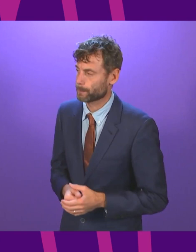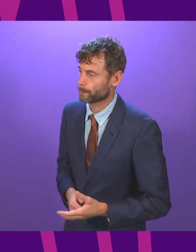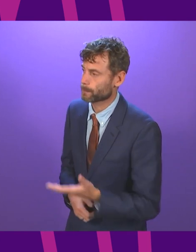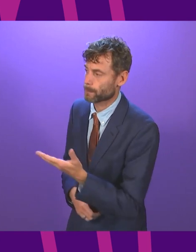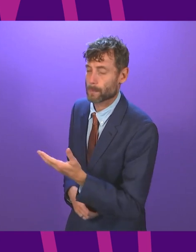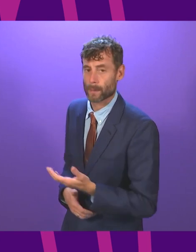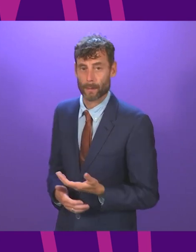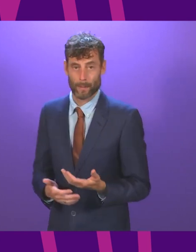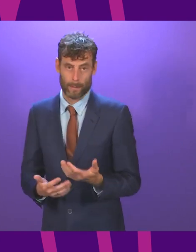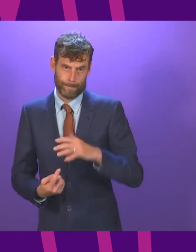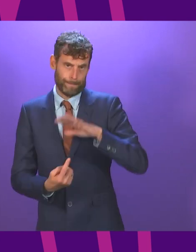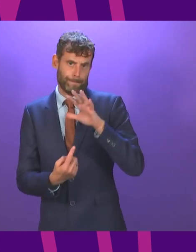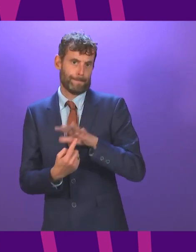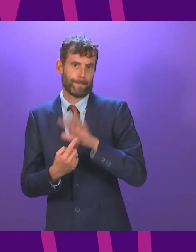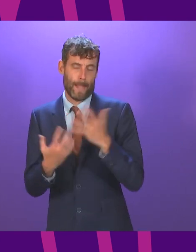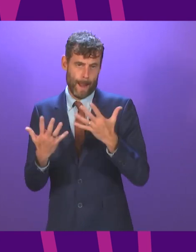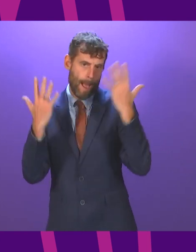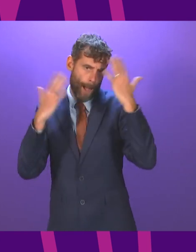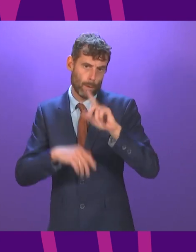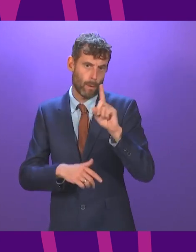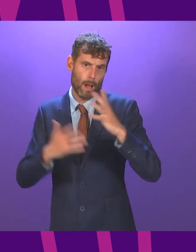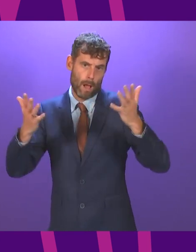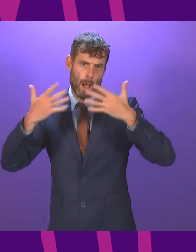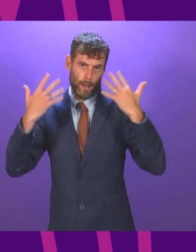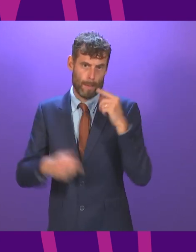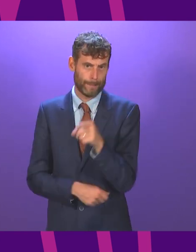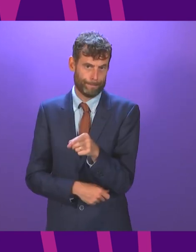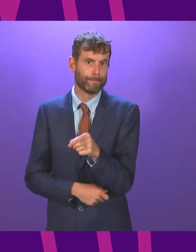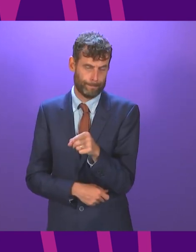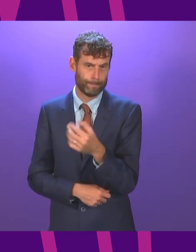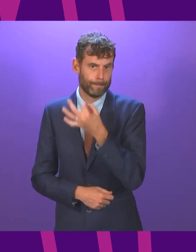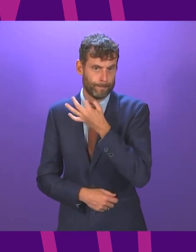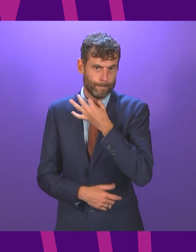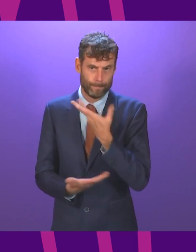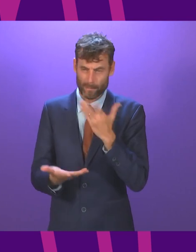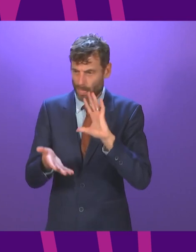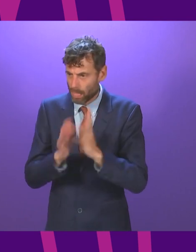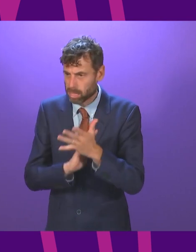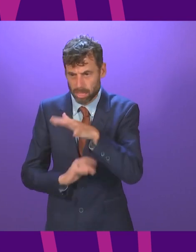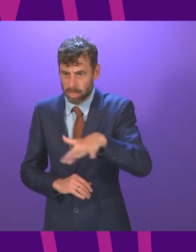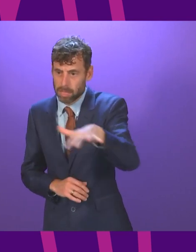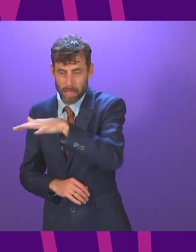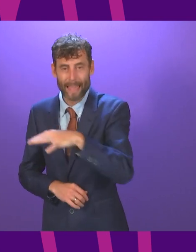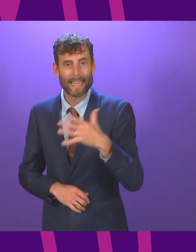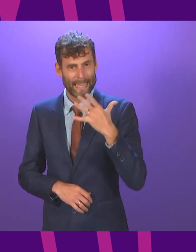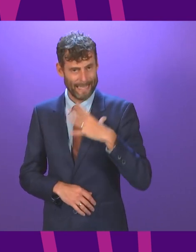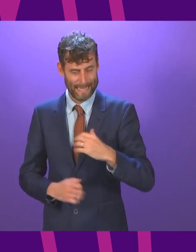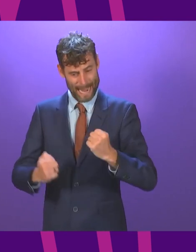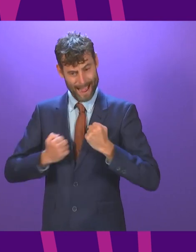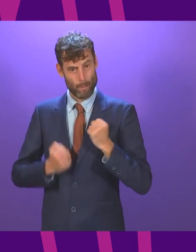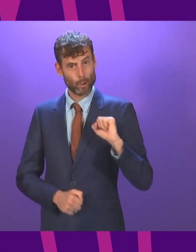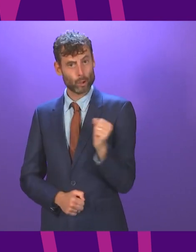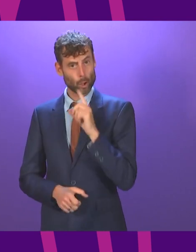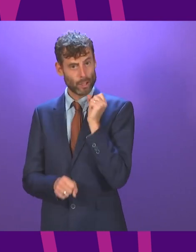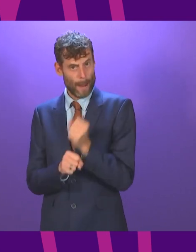action on climate change and a growing number of Scots believe independence will unlock the powers necessary to ensure a just